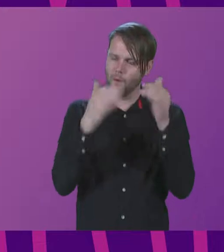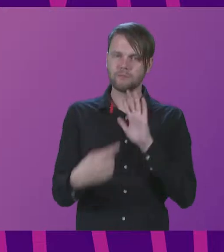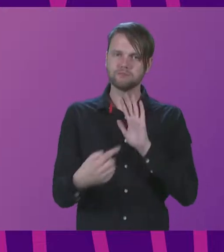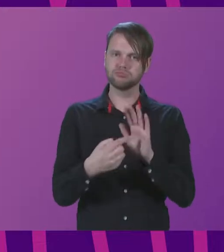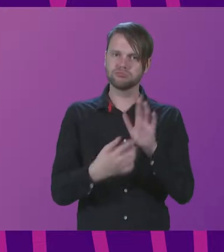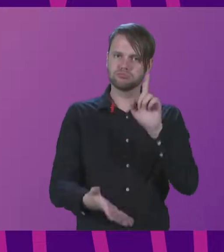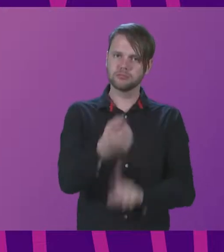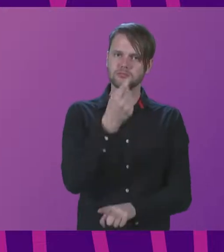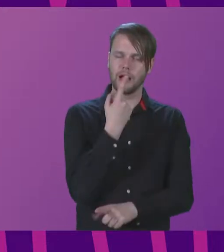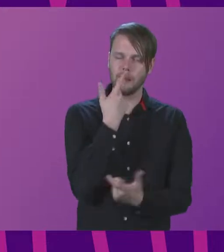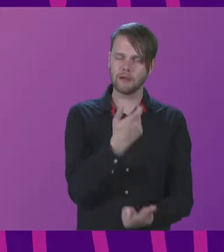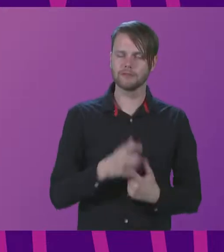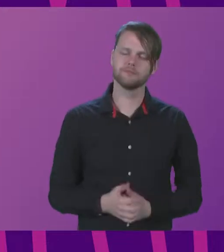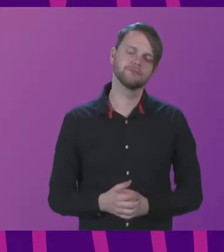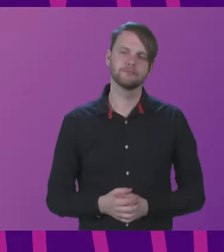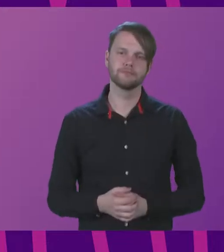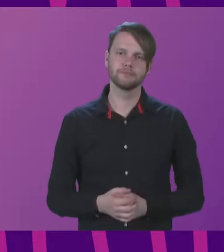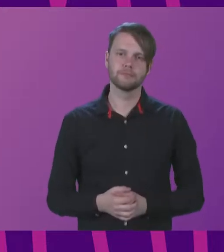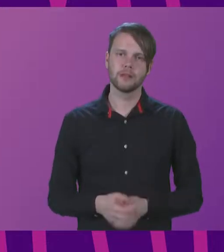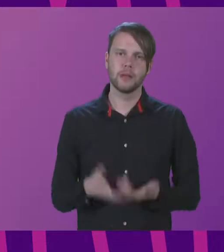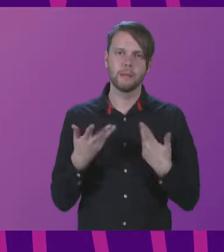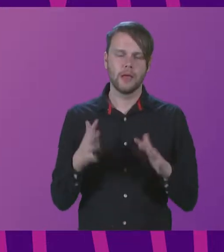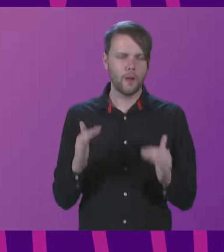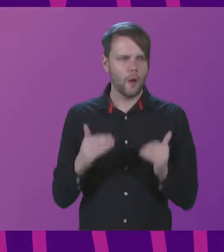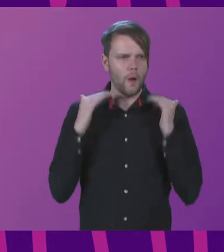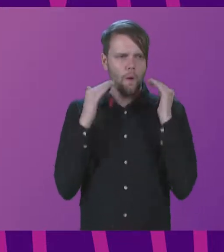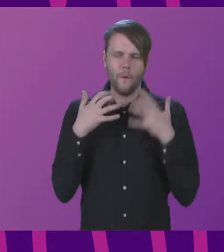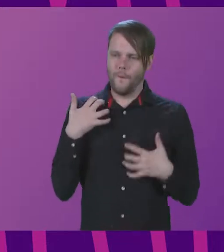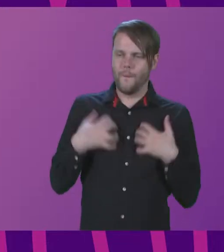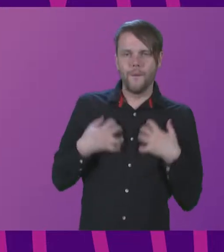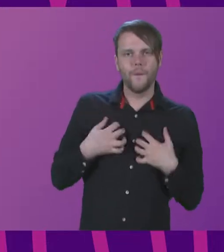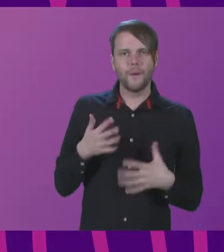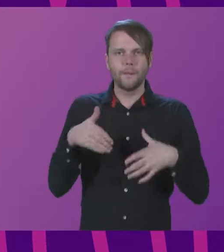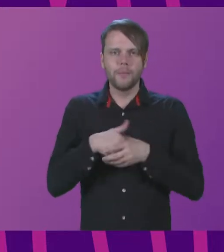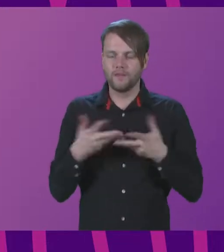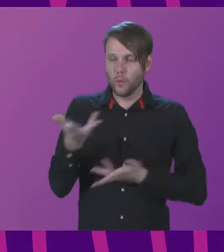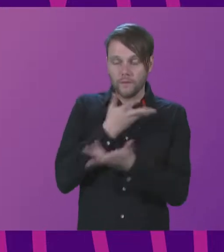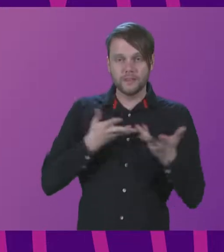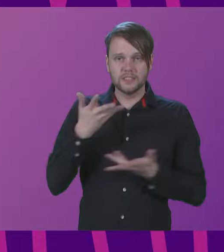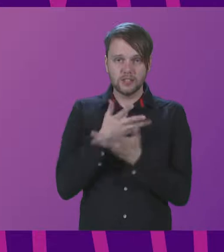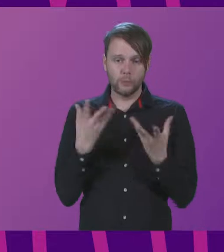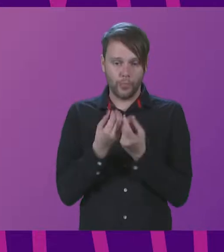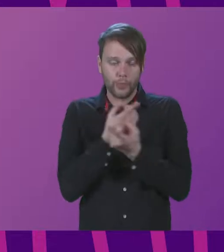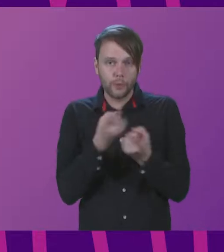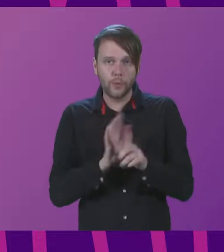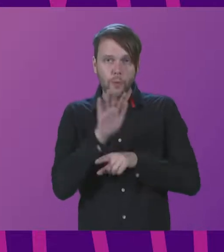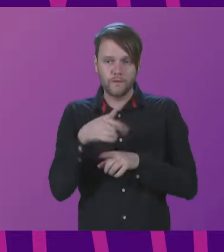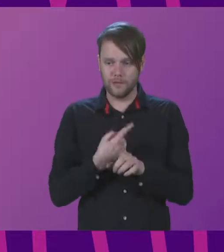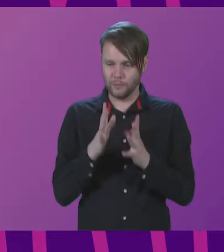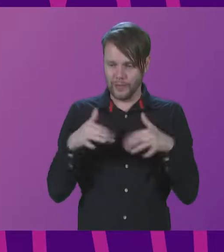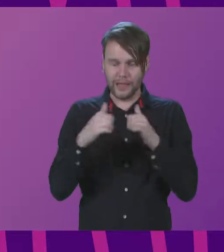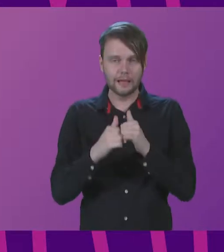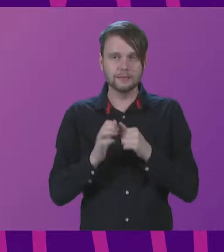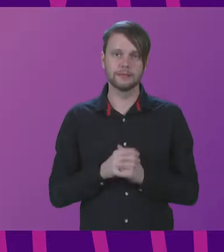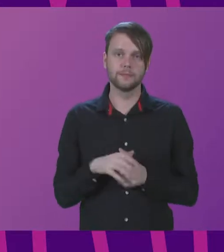ends. It's been uplifting and inspiring to be part of the conversations with you over the course of this weekend,